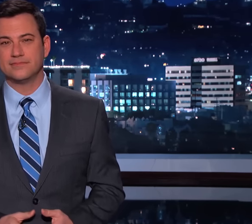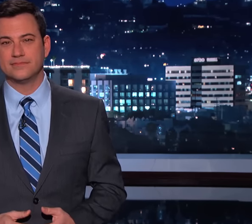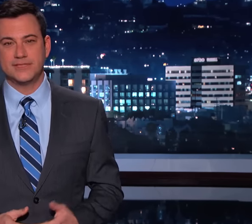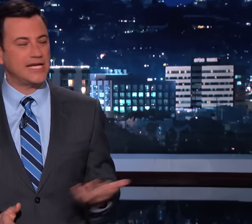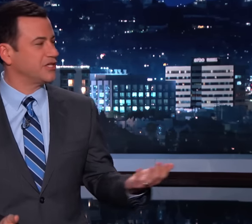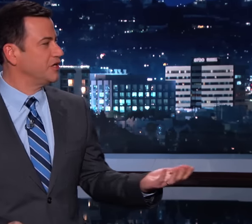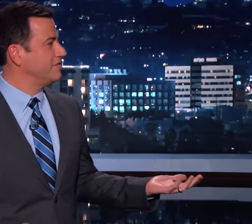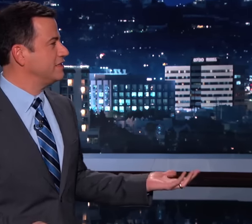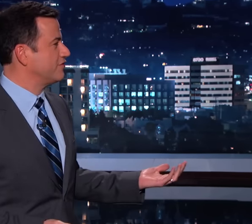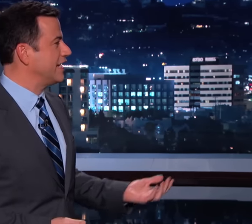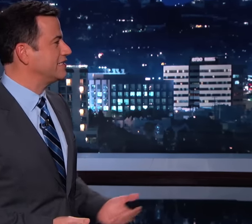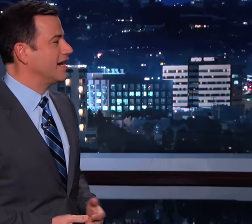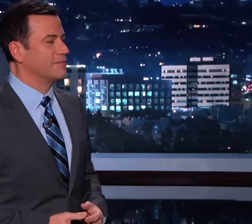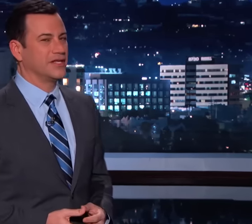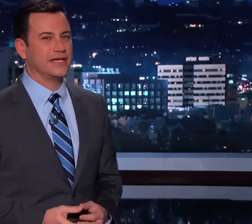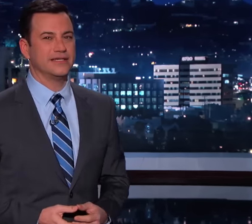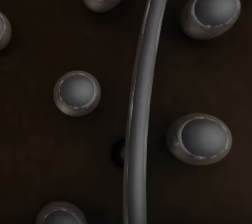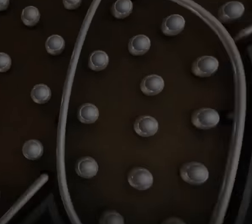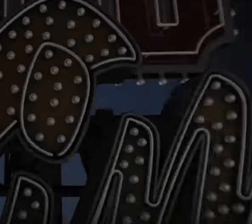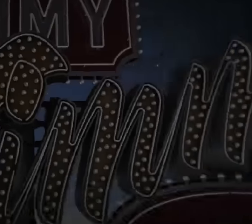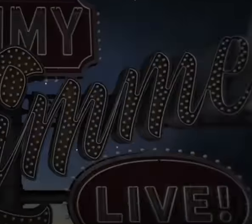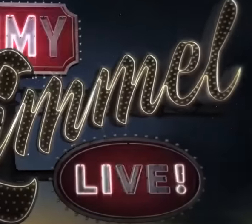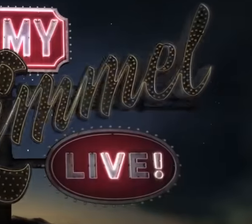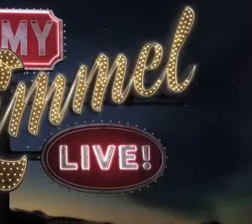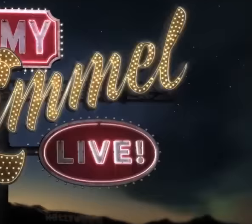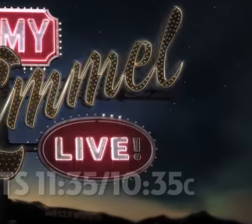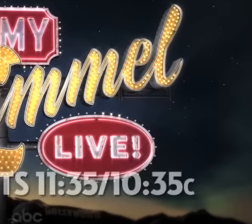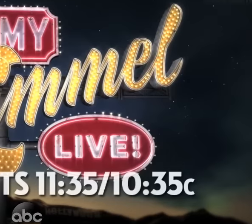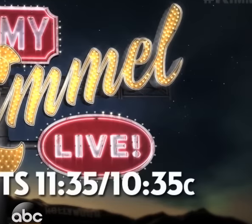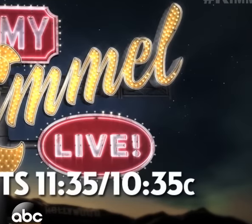It's actually good advice for any time, really. everybody. Thank you.